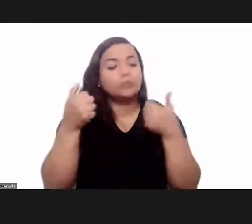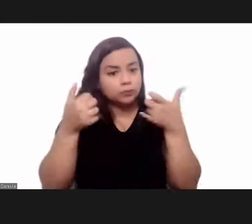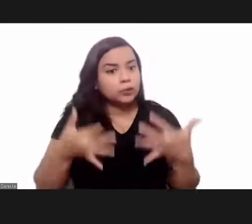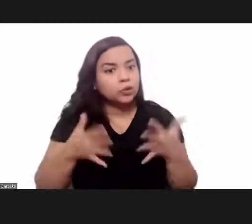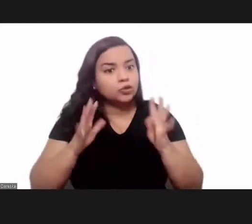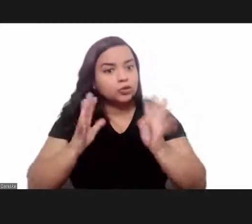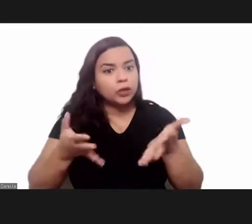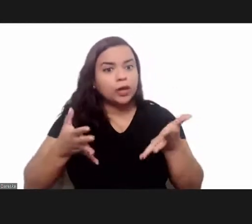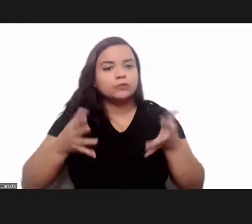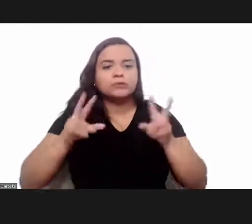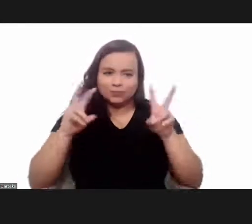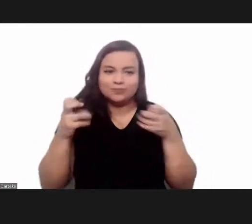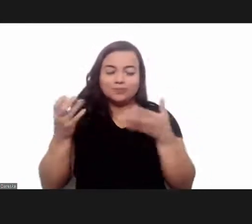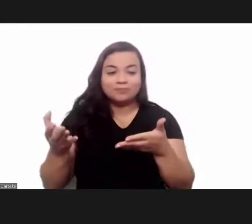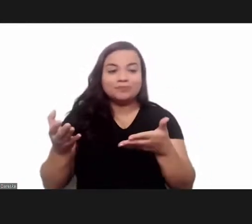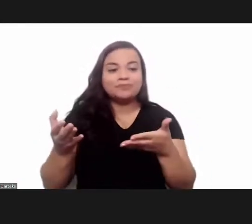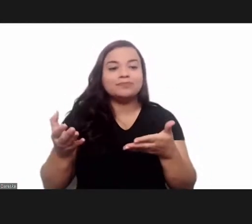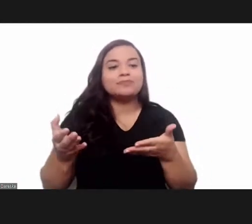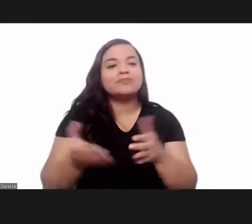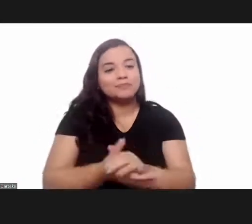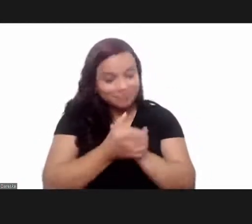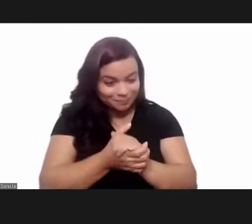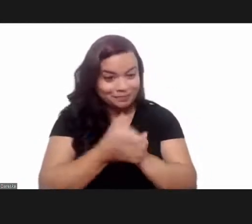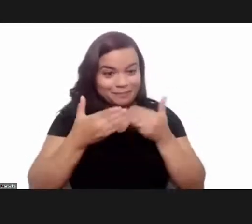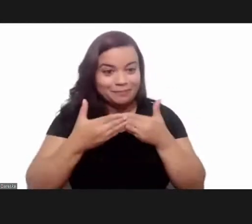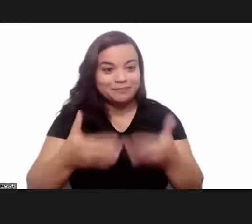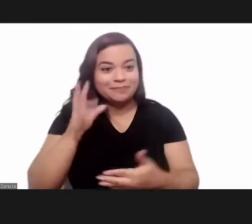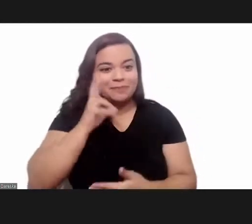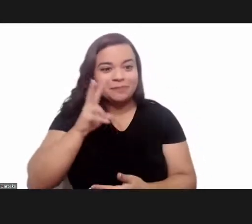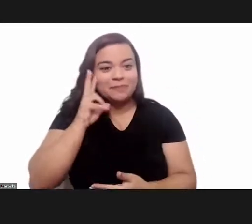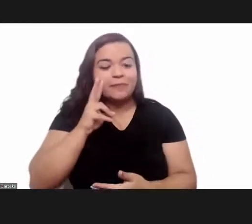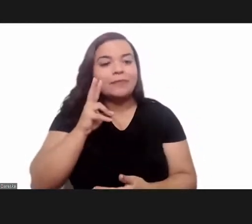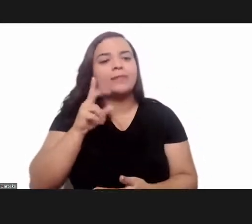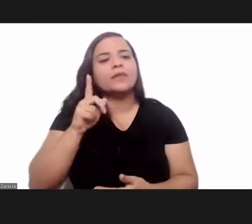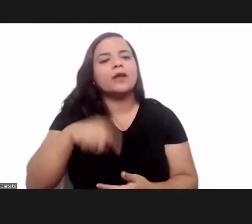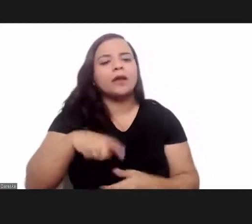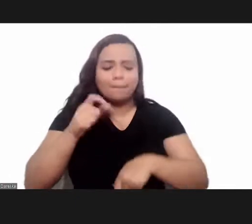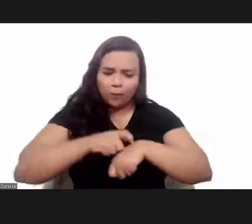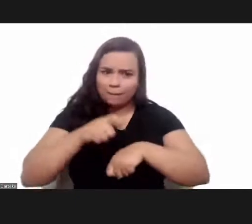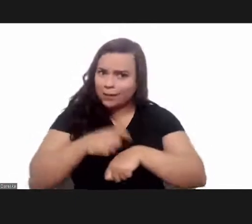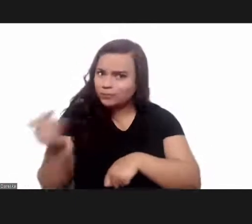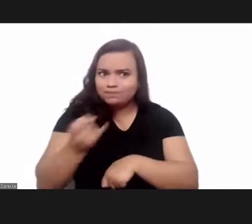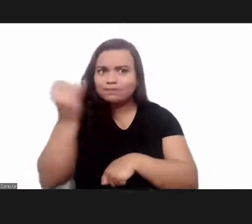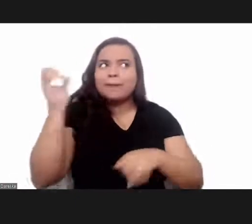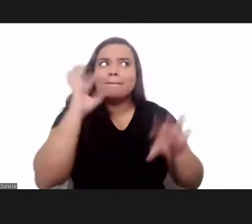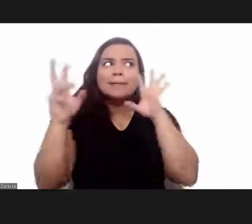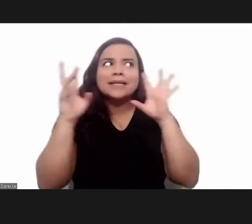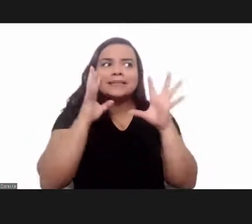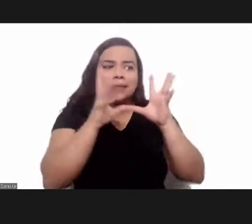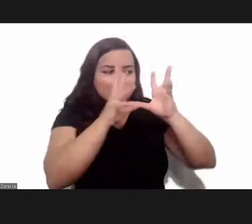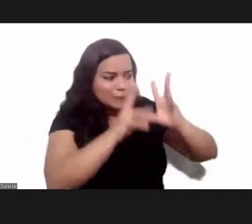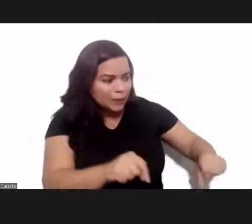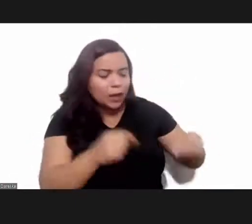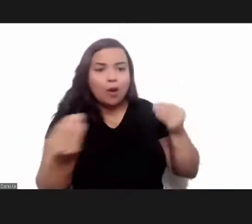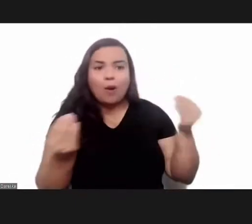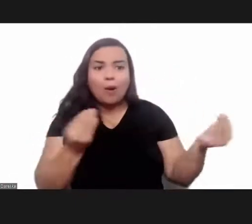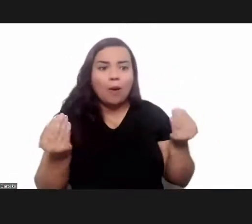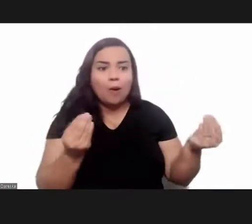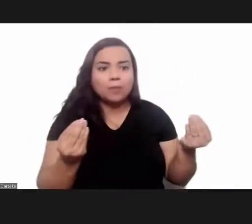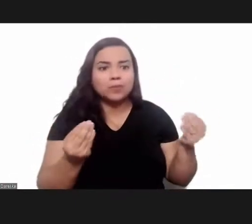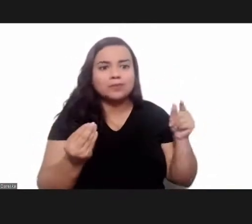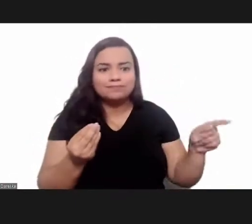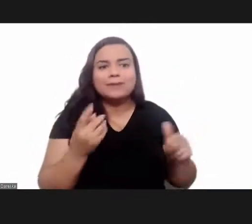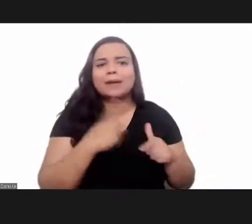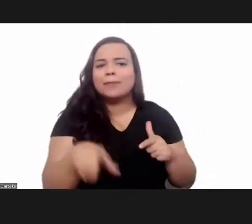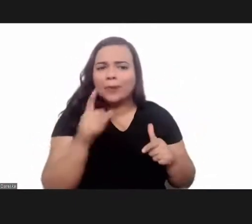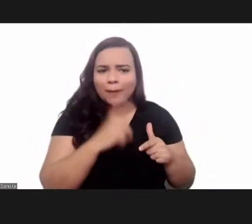in his commentary in his opening greetings to be able to overcome